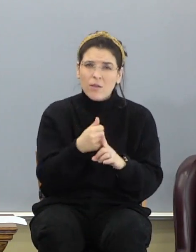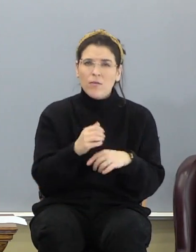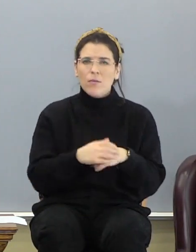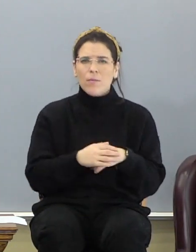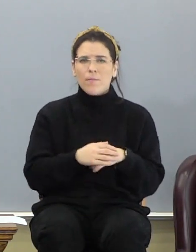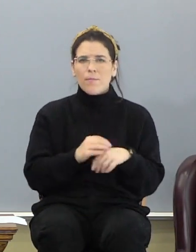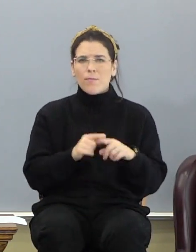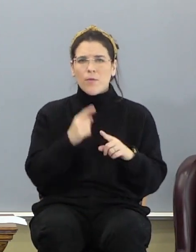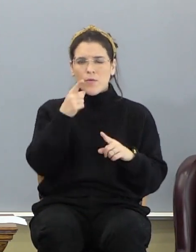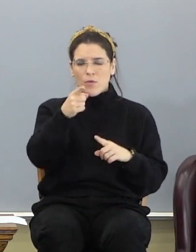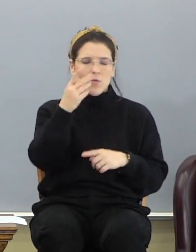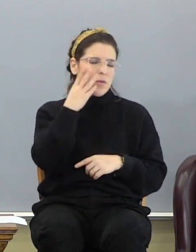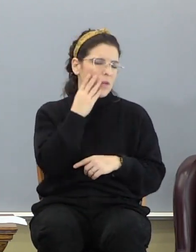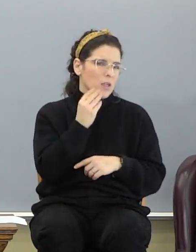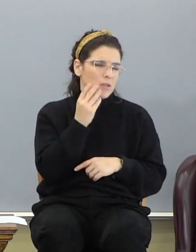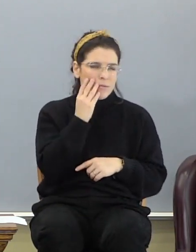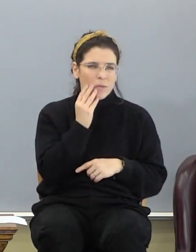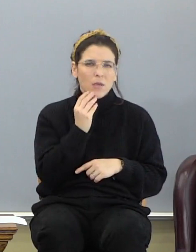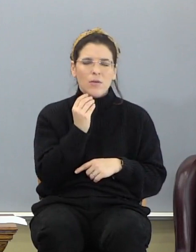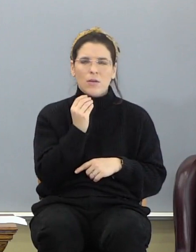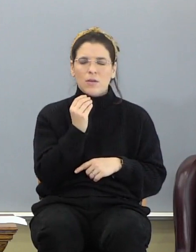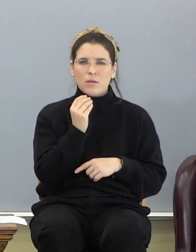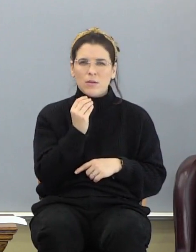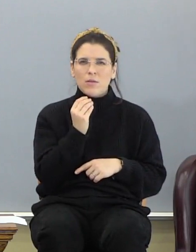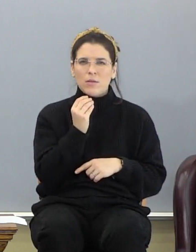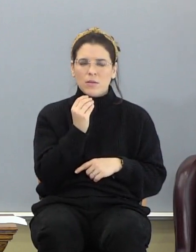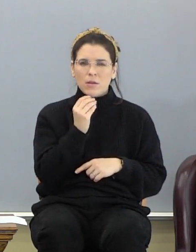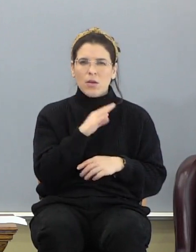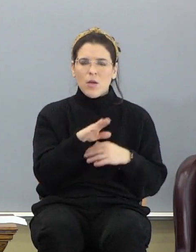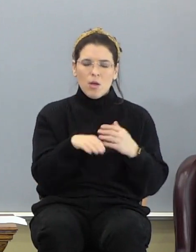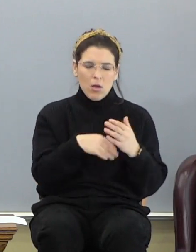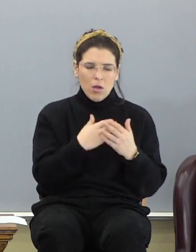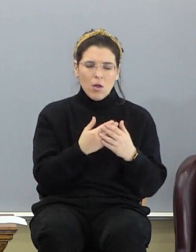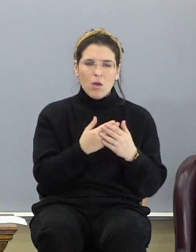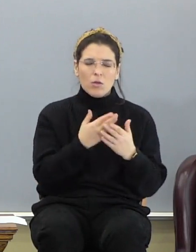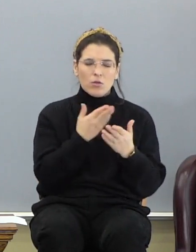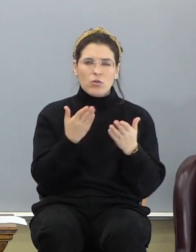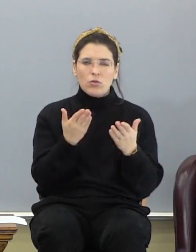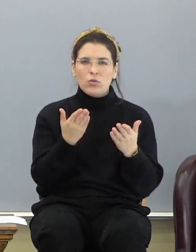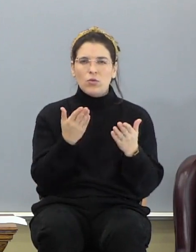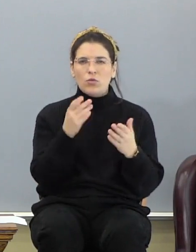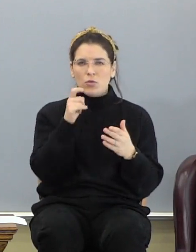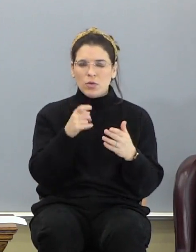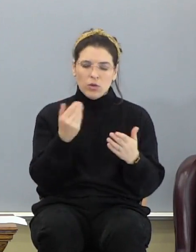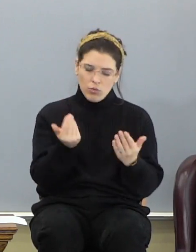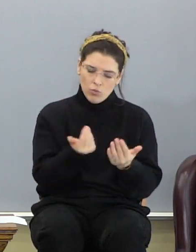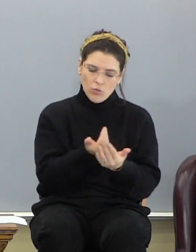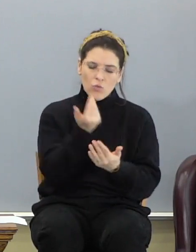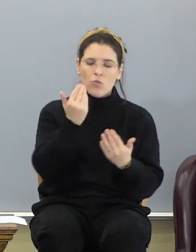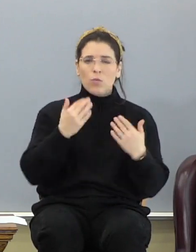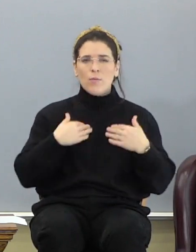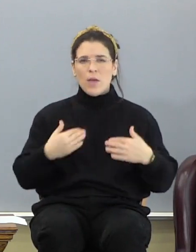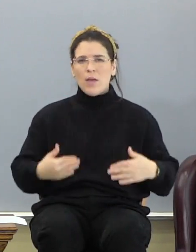But in order to experience all that there is to do out there, you need a new body.